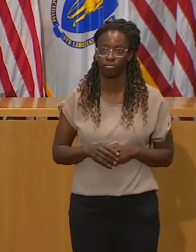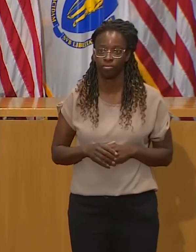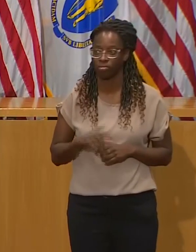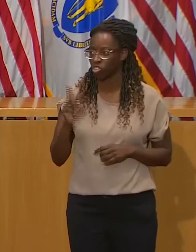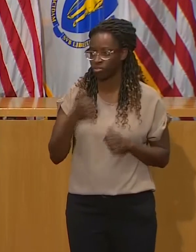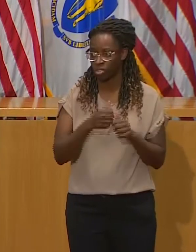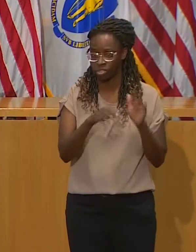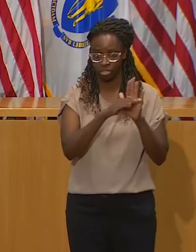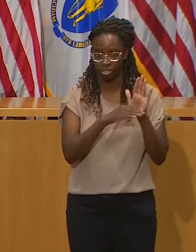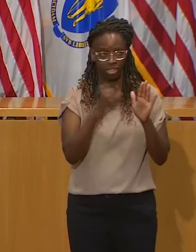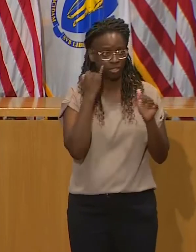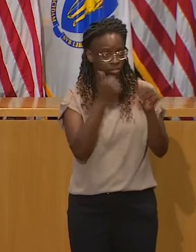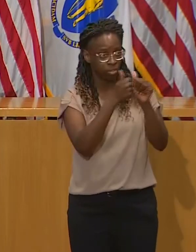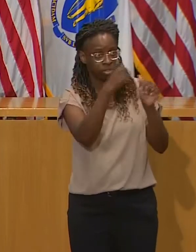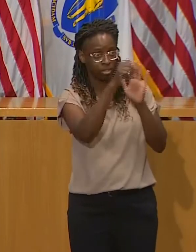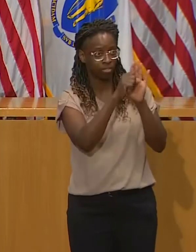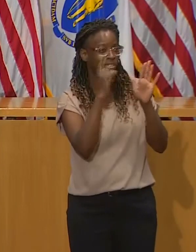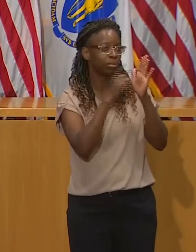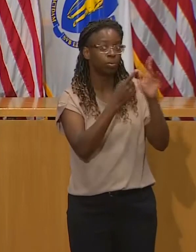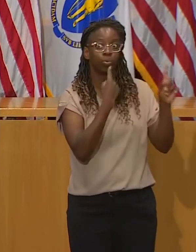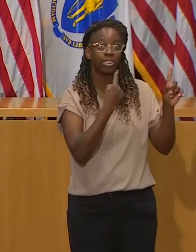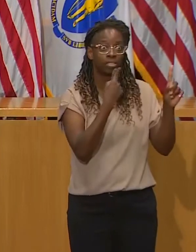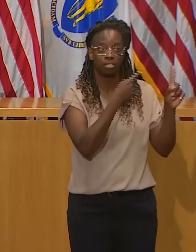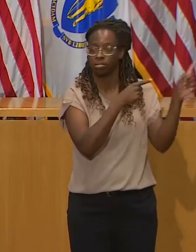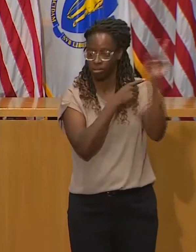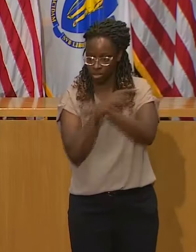clear that you're, you comply with the guidance.